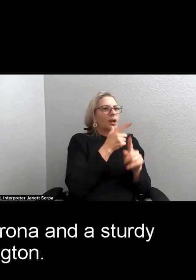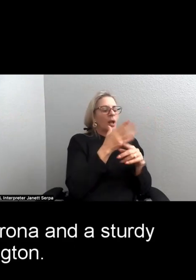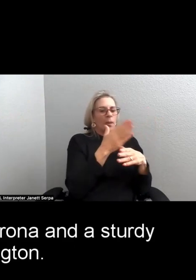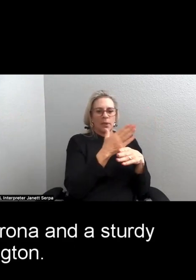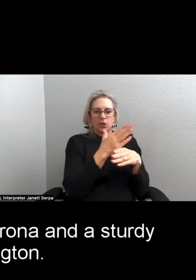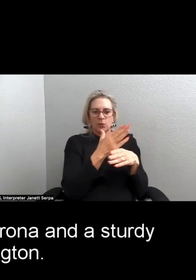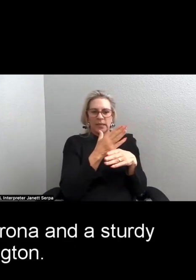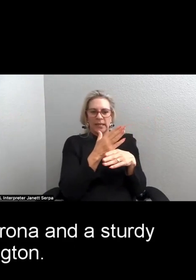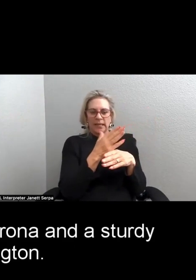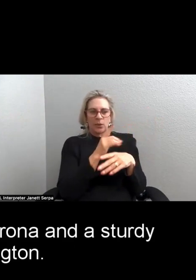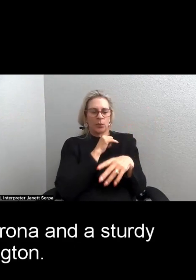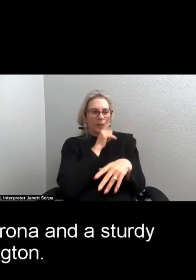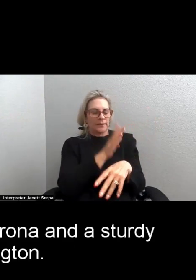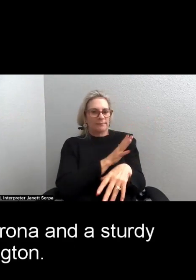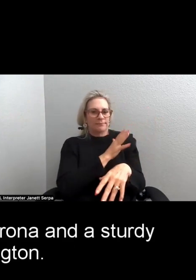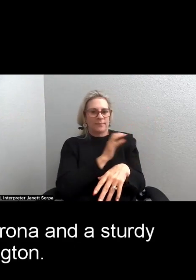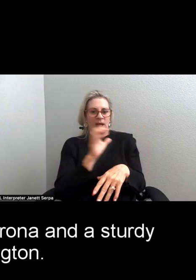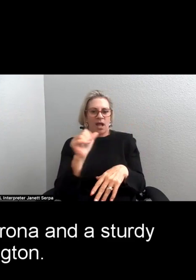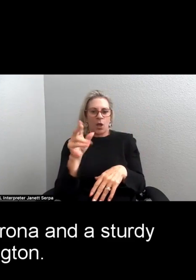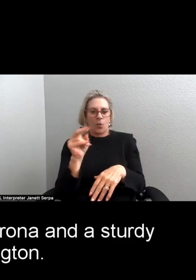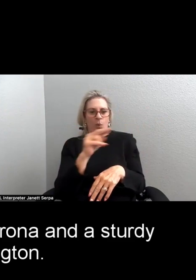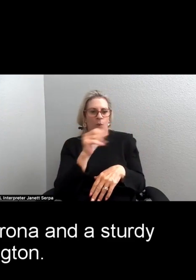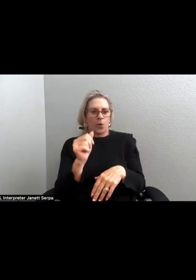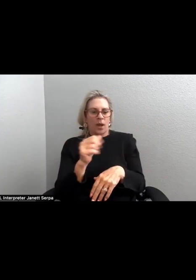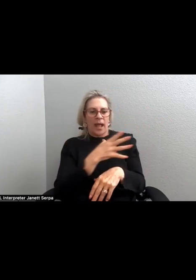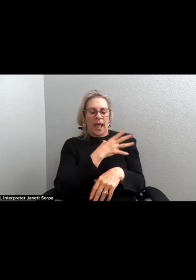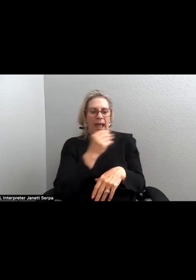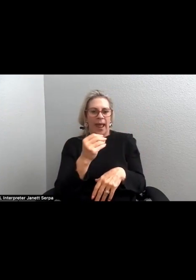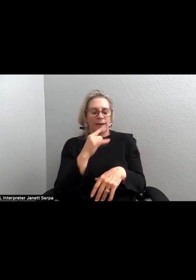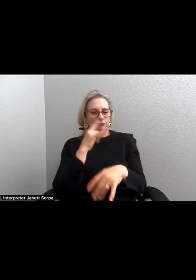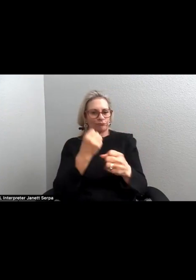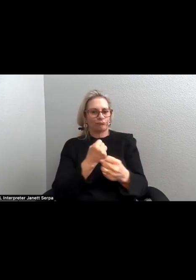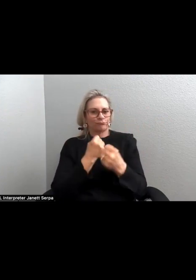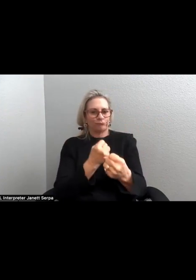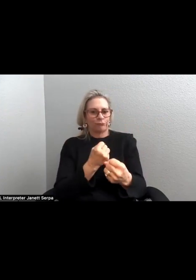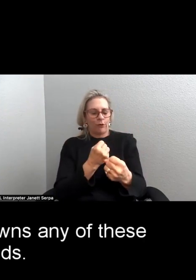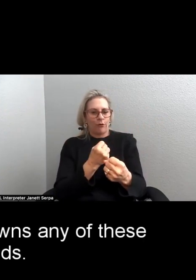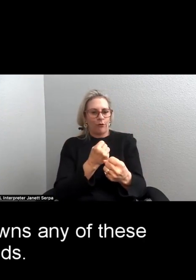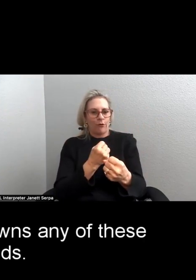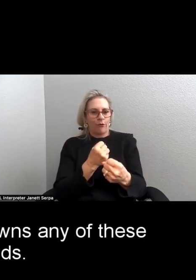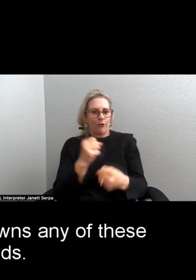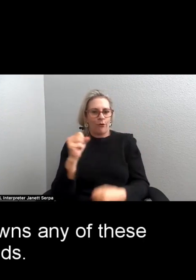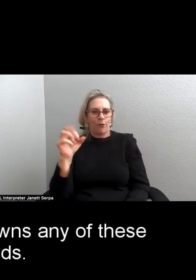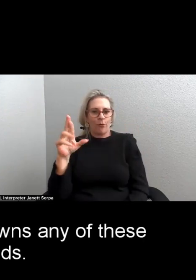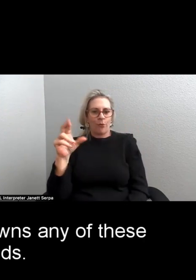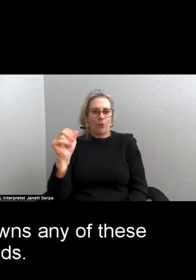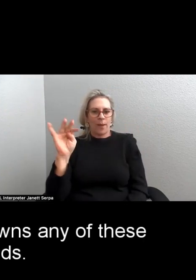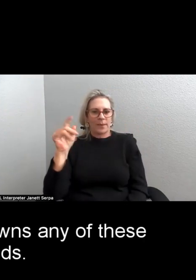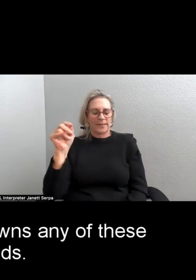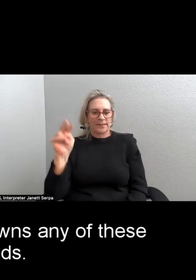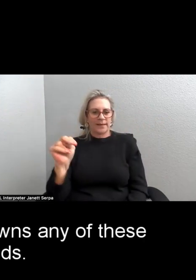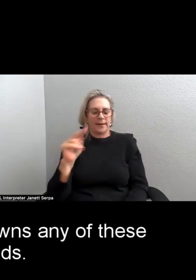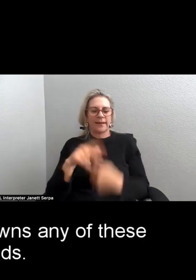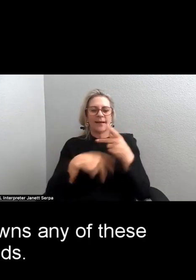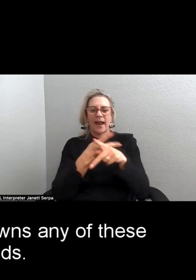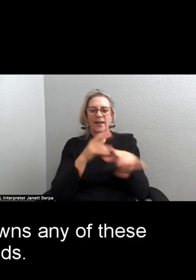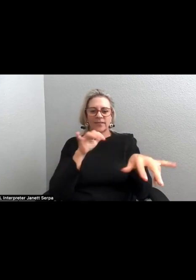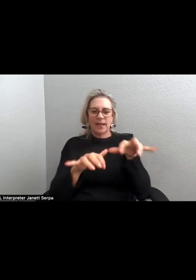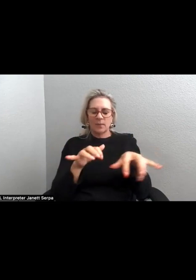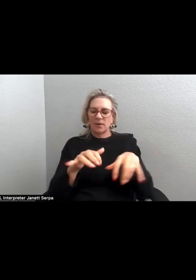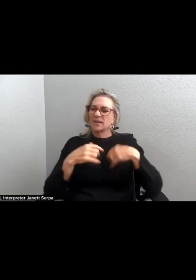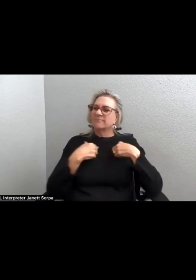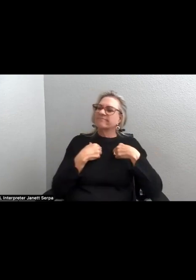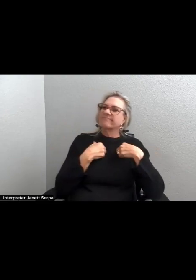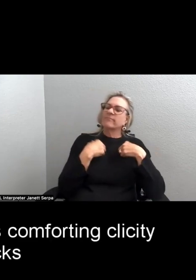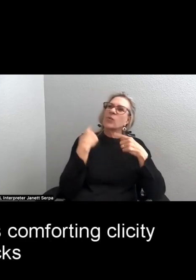sleek Corona and a sturdy Remington. I wonder if Theo owns any of these brands.